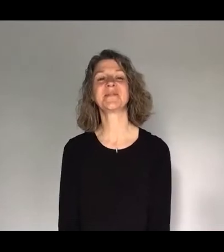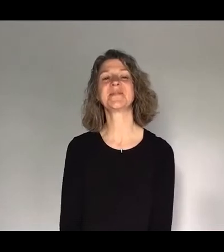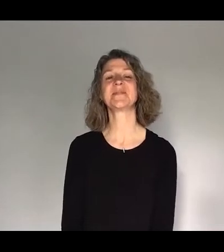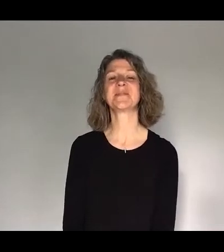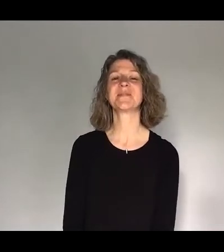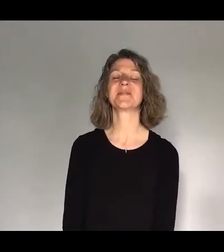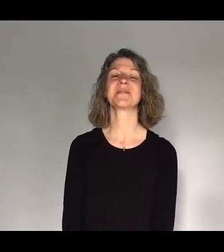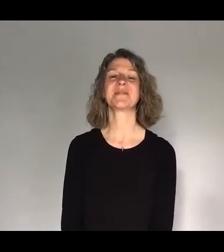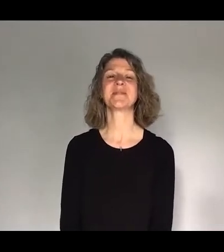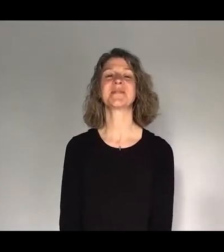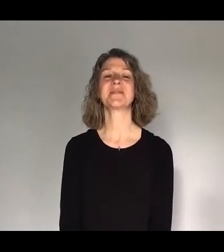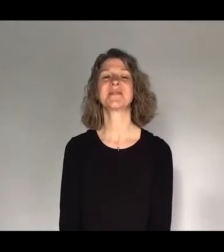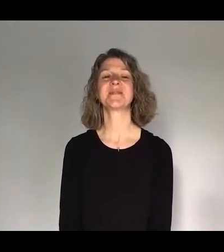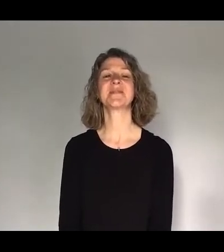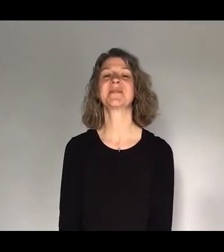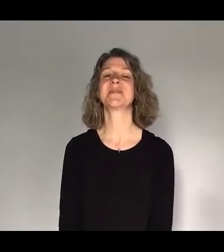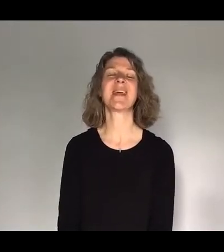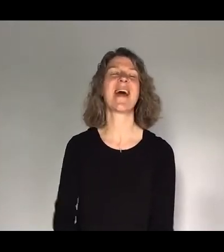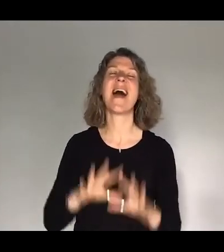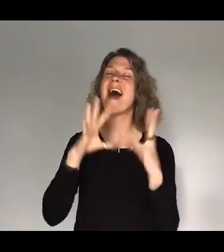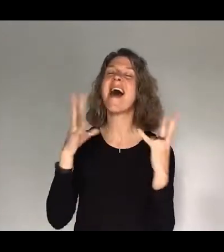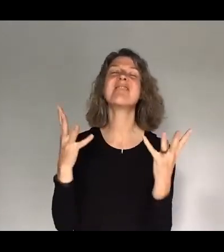For all you've done for me.